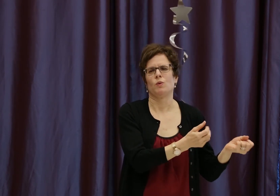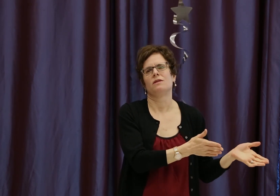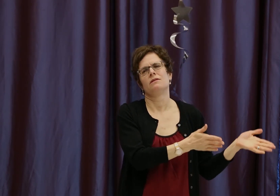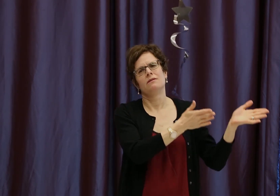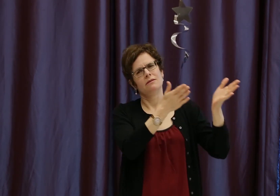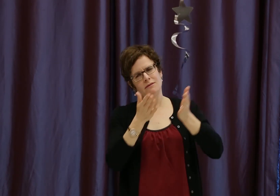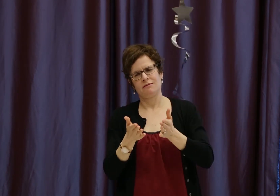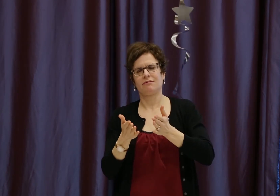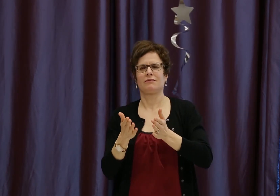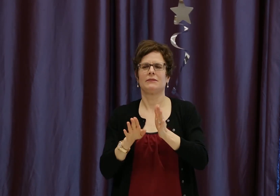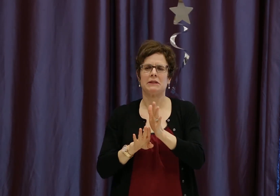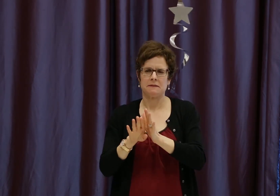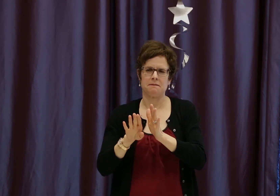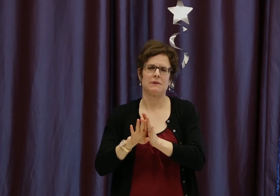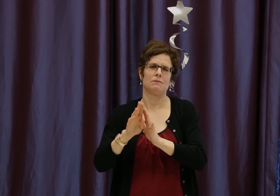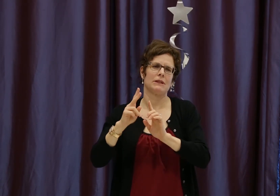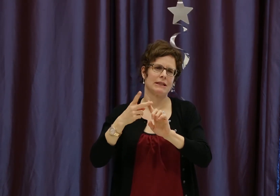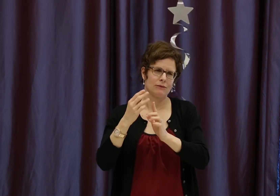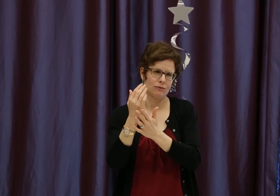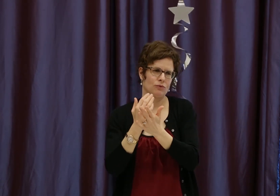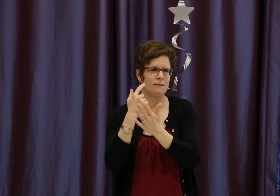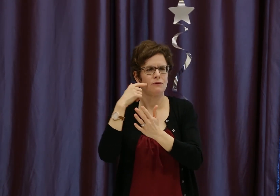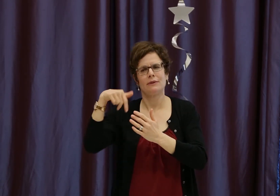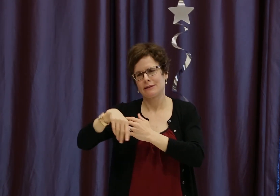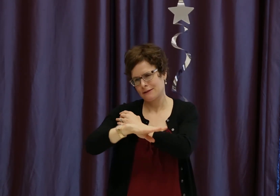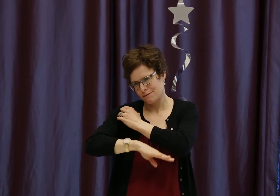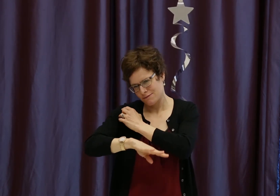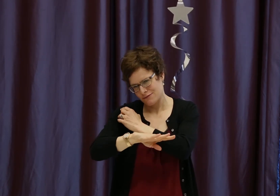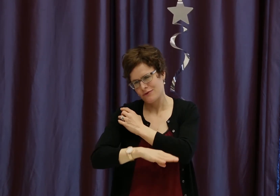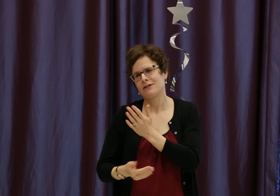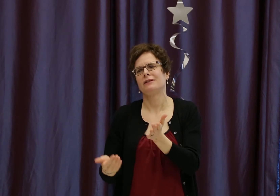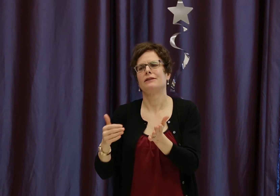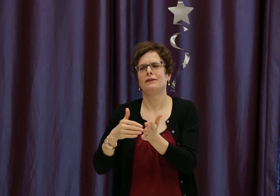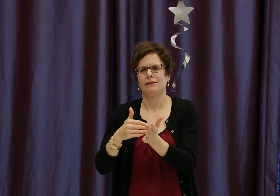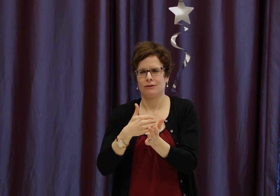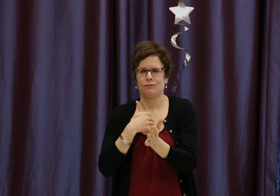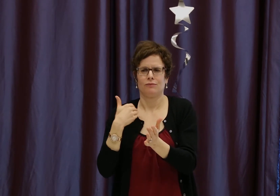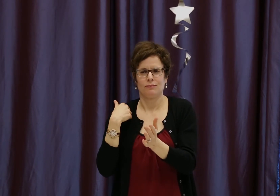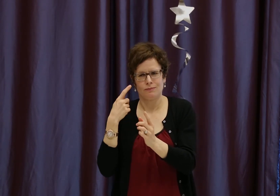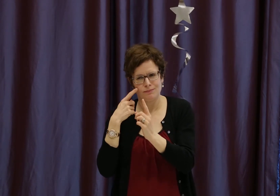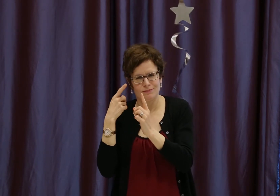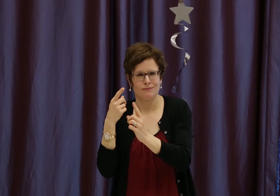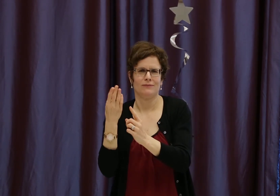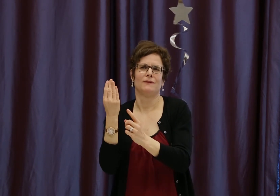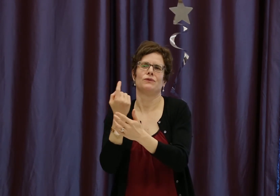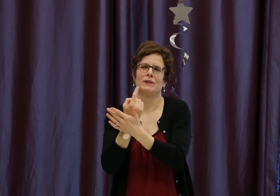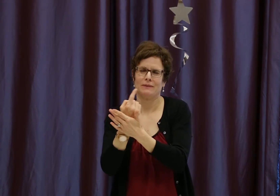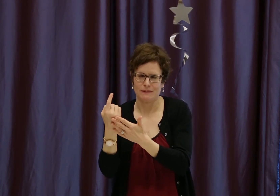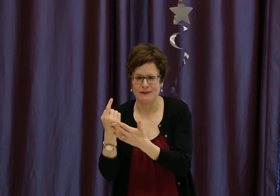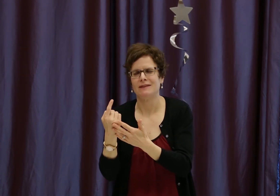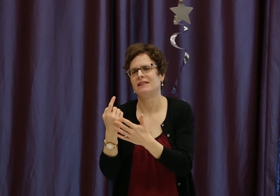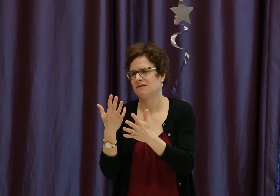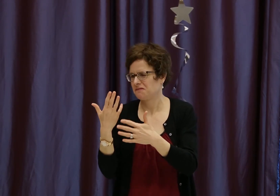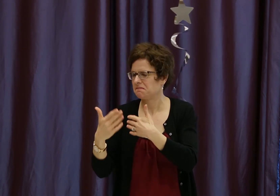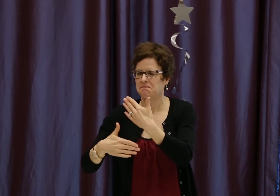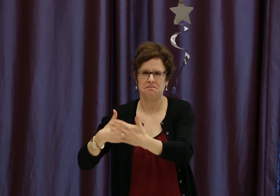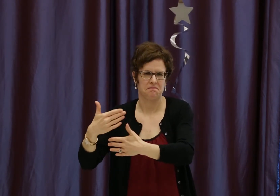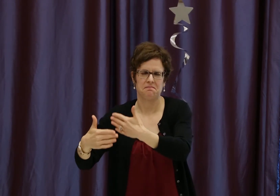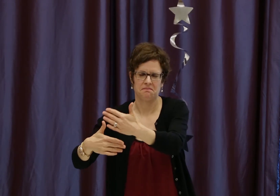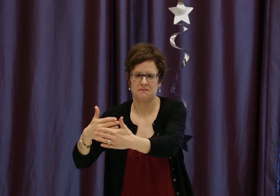fine-tuning. However, we've since shifted our focus to developing the second parent ASL course, which we're hoping to offer in the fall